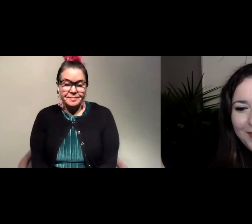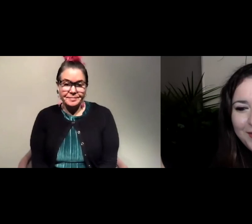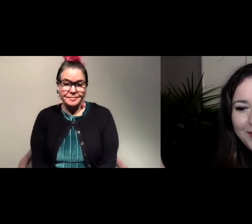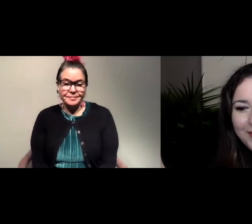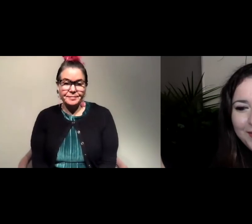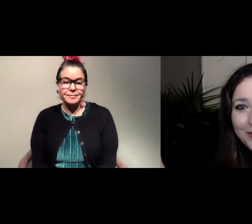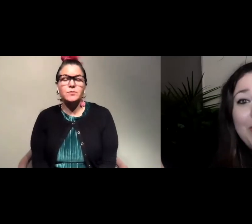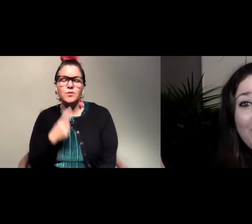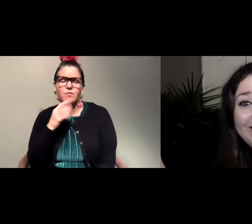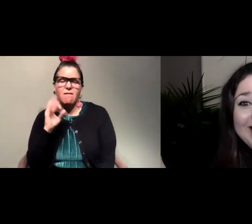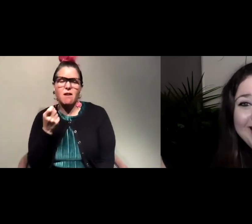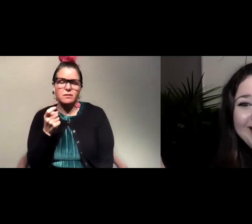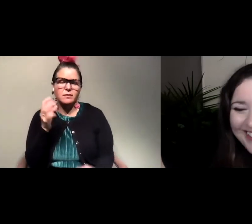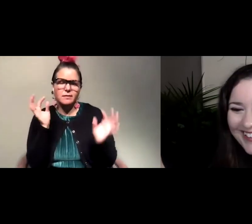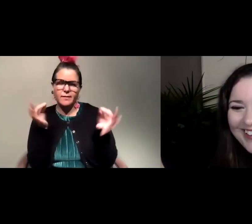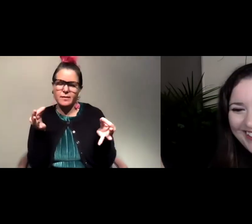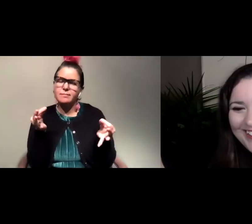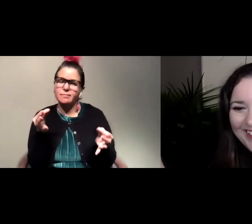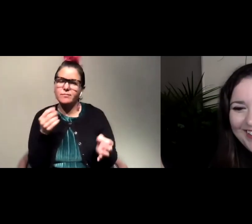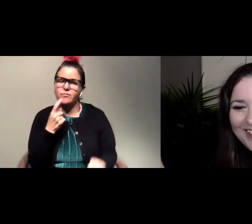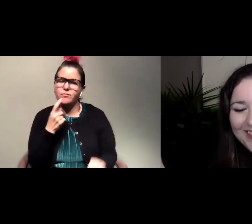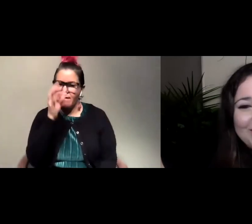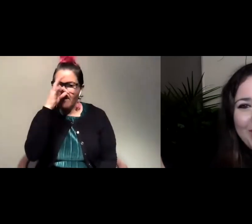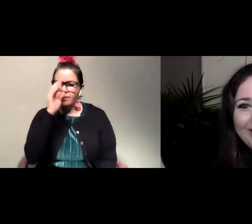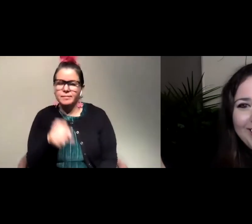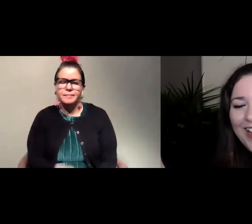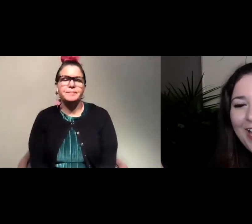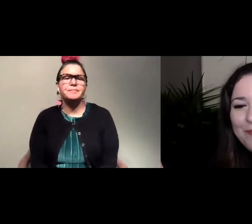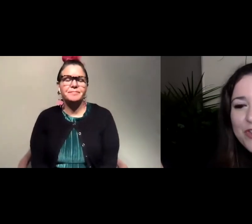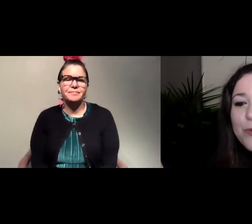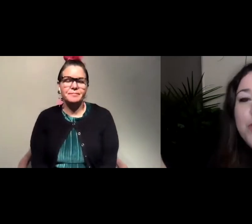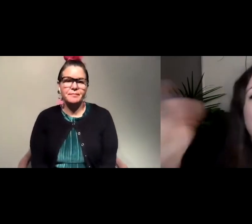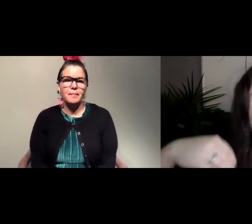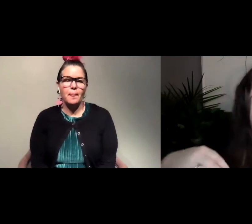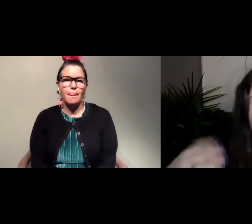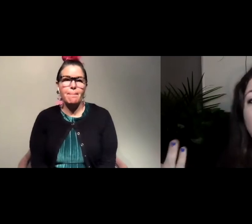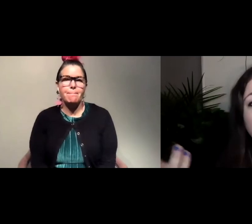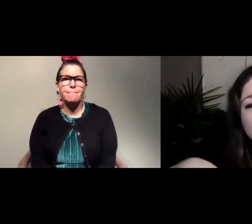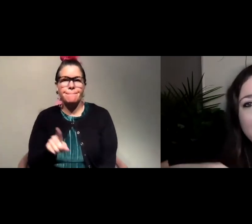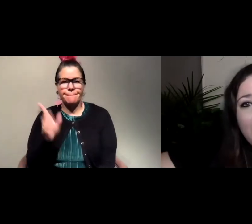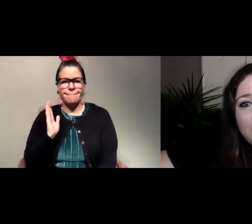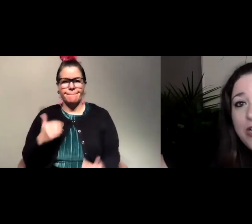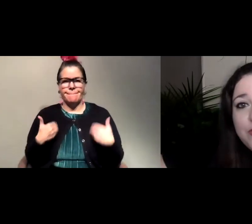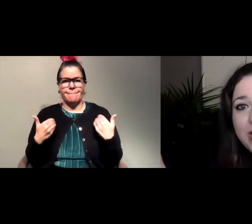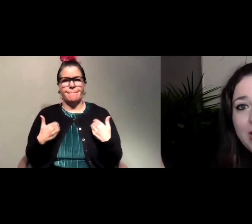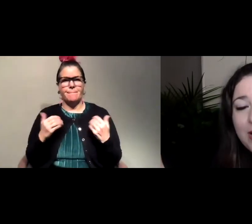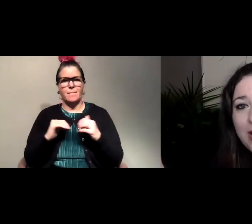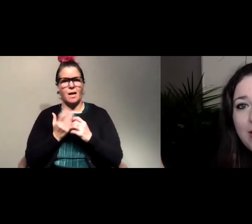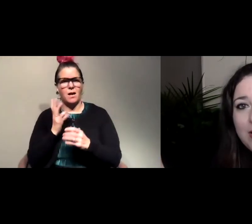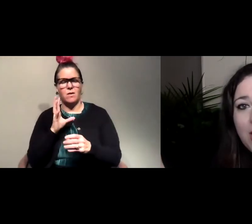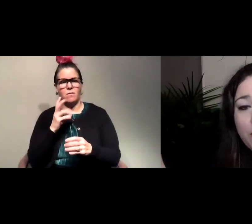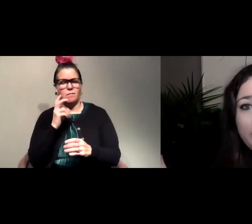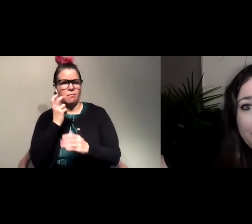Red fox, definitely. Red Yeah. That's great. Um, so when you were younger, what originally got you interested